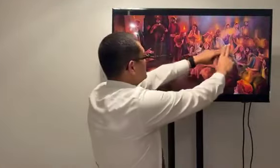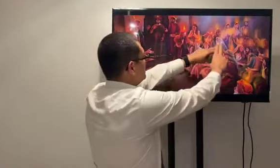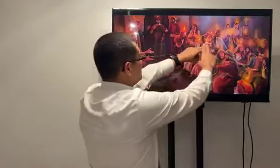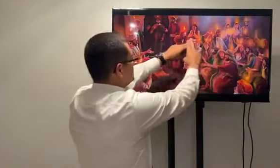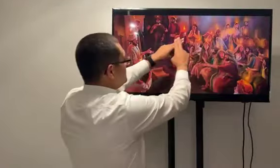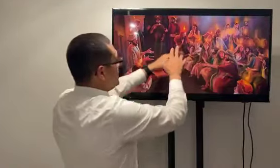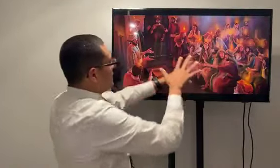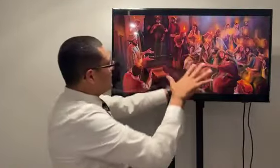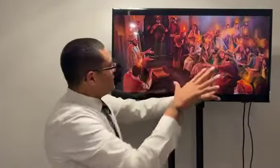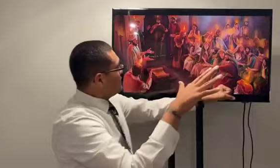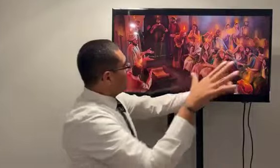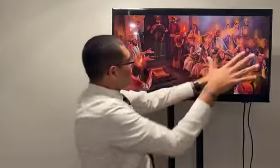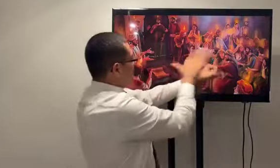so again here's our picture